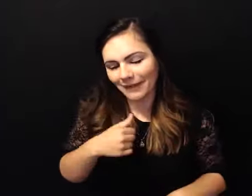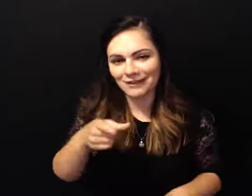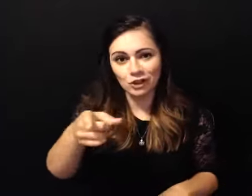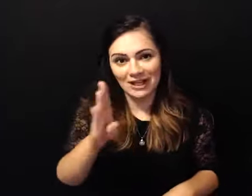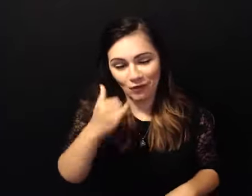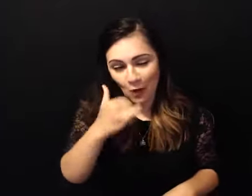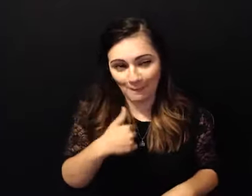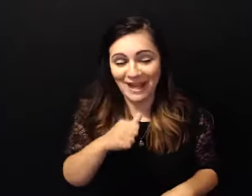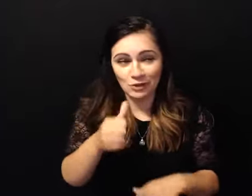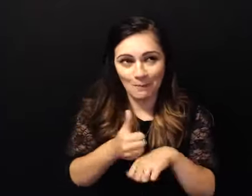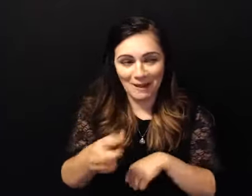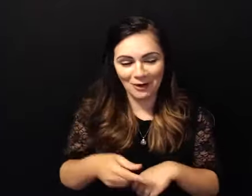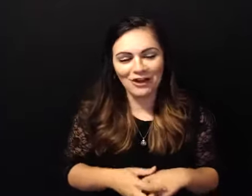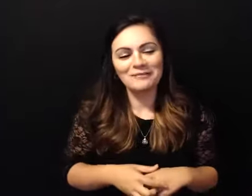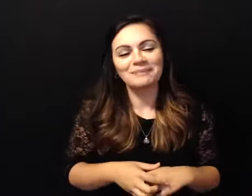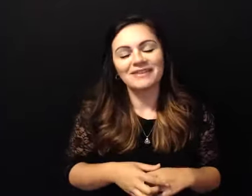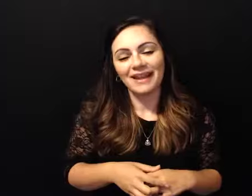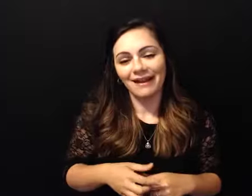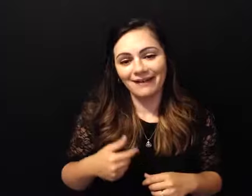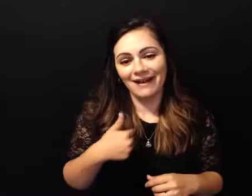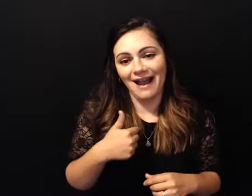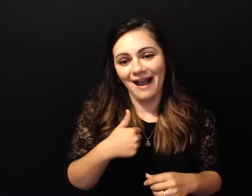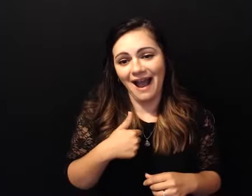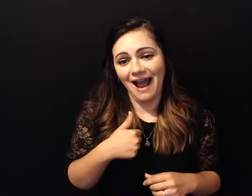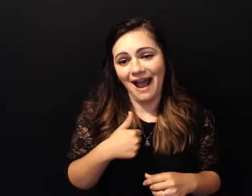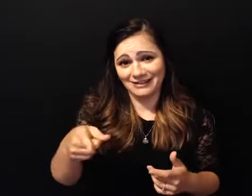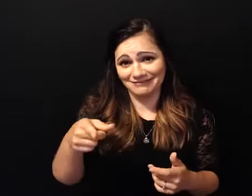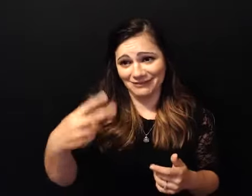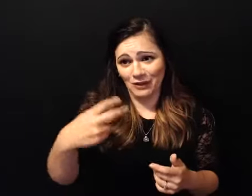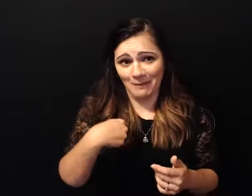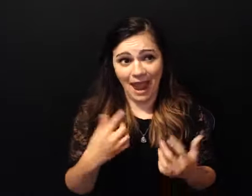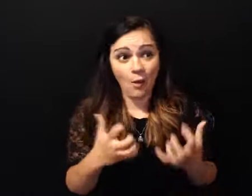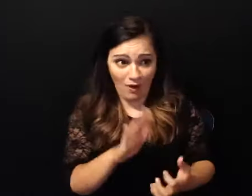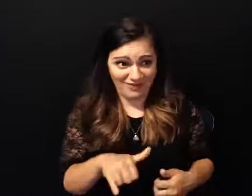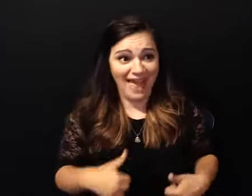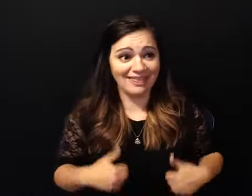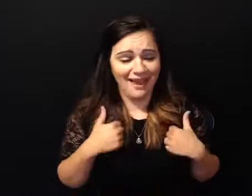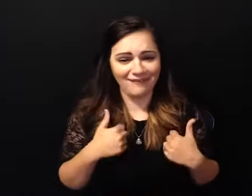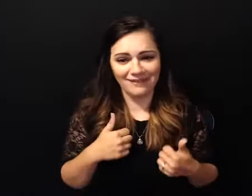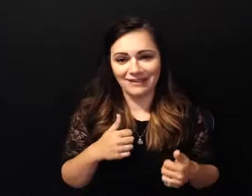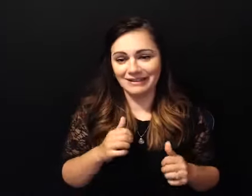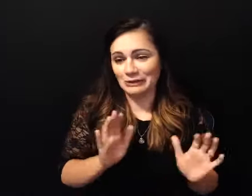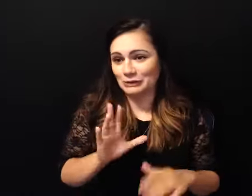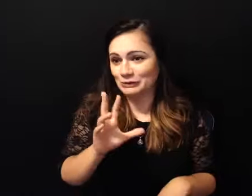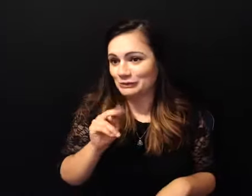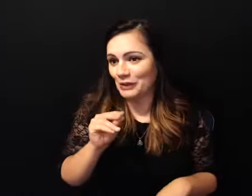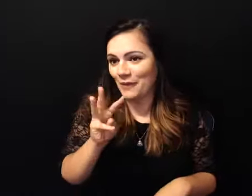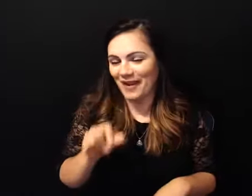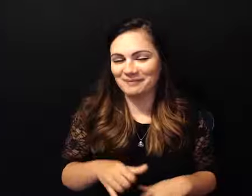don't blame her you know and i wouldn't want what i had either you know nine or eleven years of sobriety i'd have been like see ya so anyway but i felt